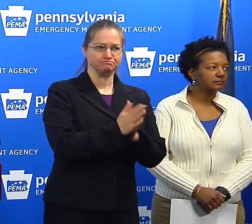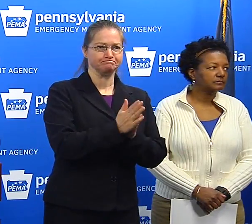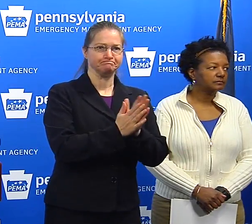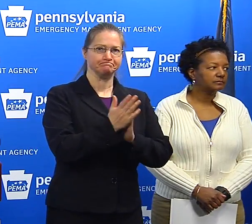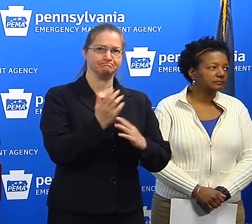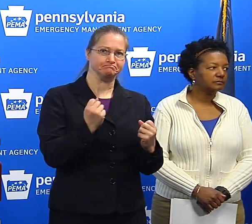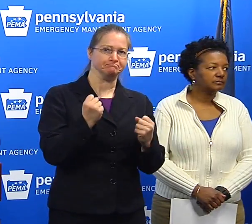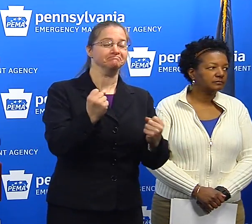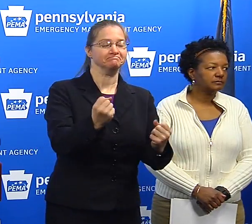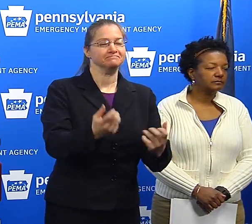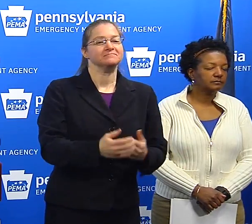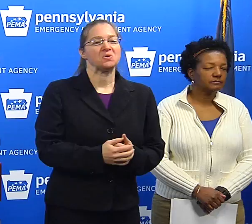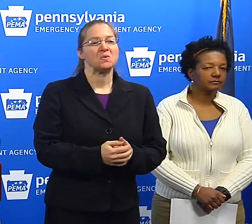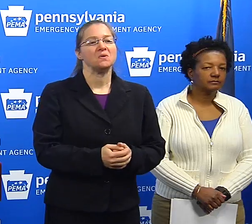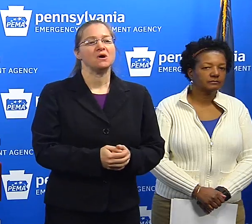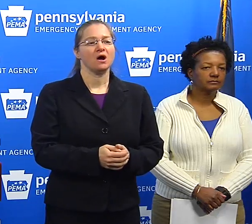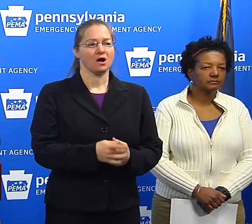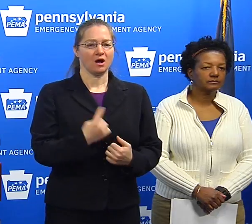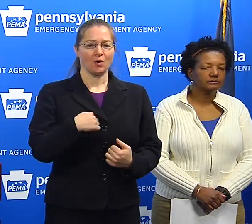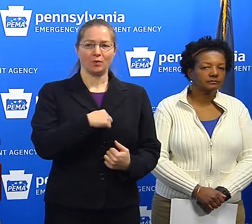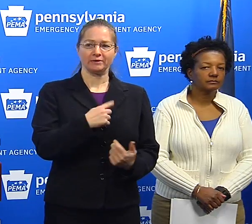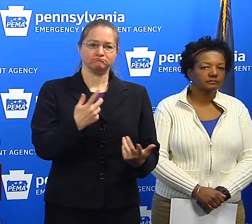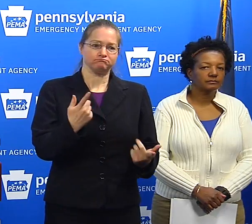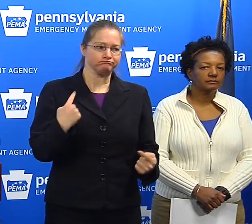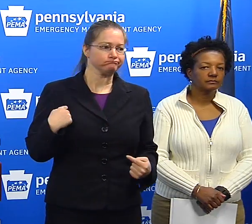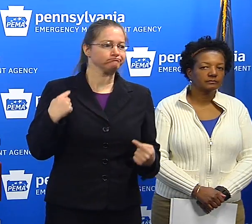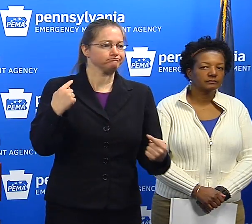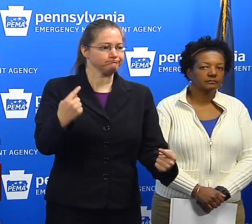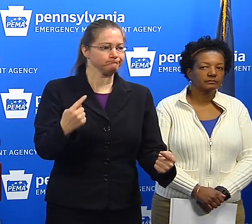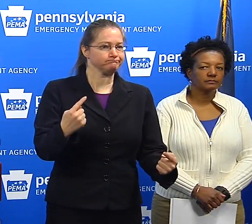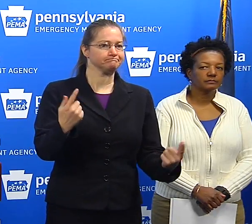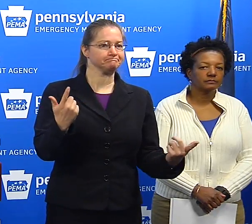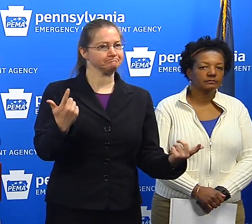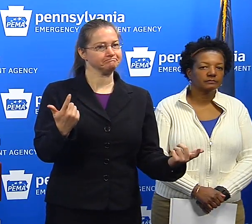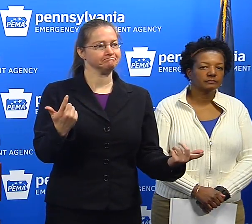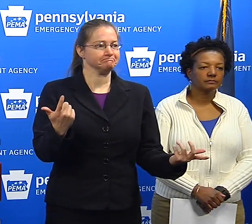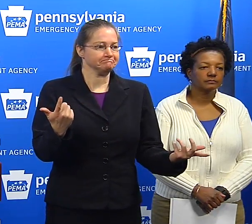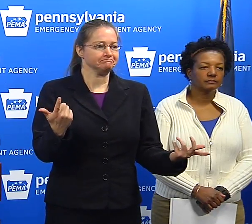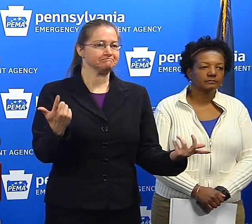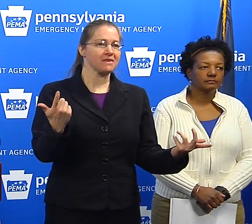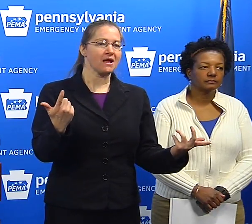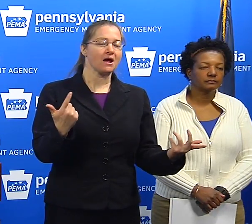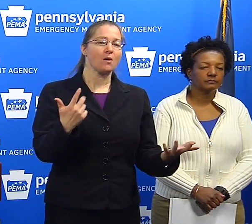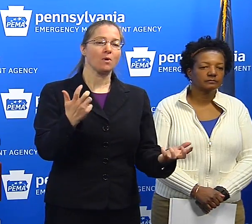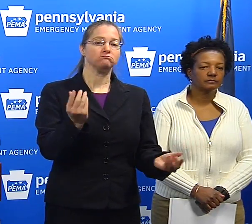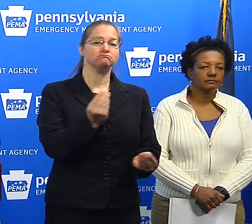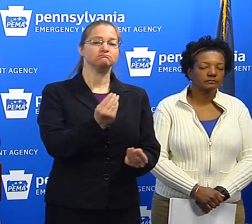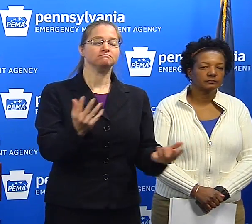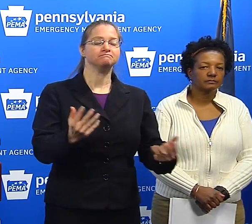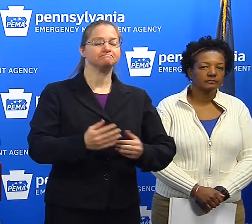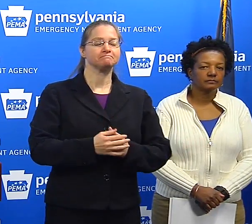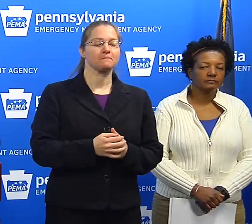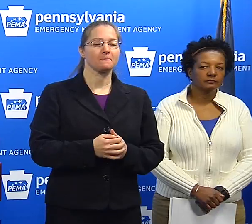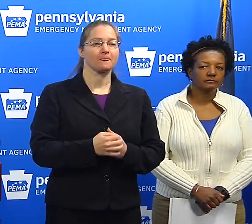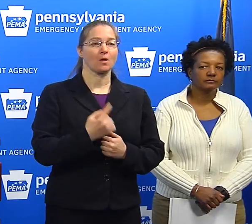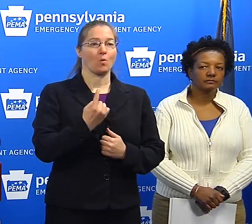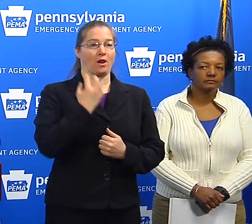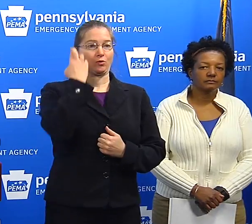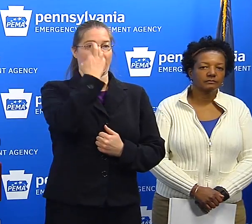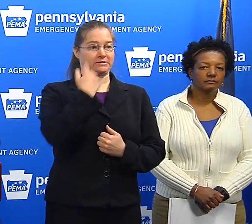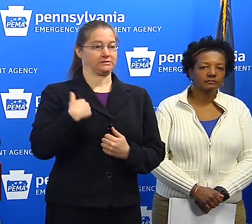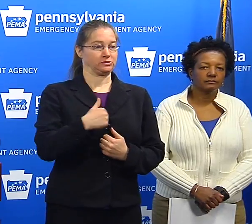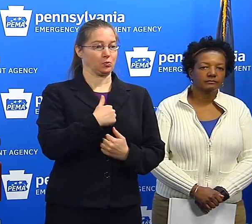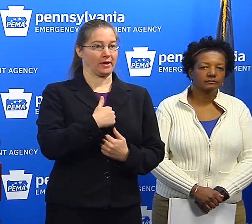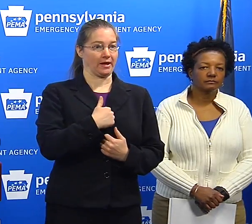So we have come through this. And I just want to say that one of the reasons we were able to make it through and